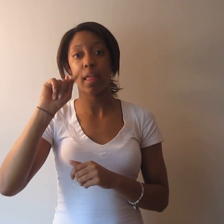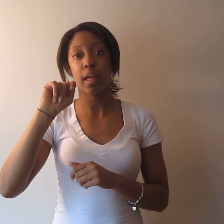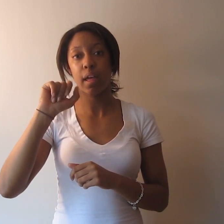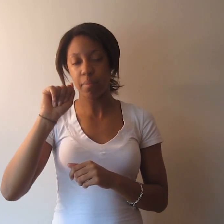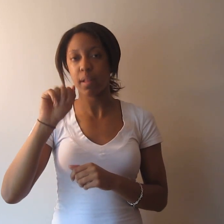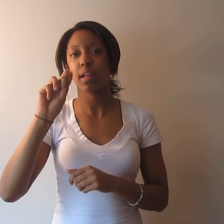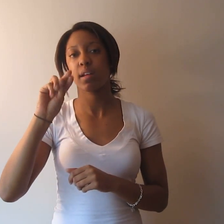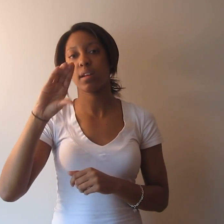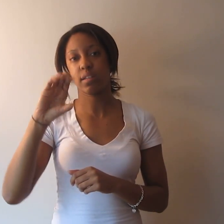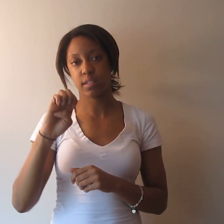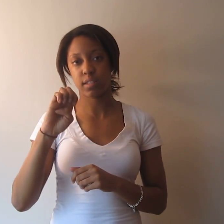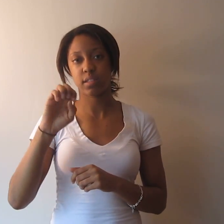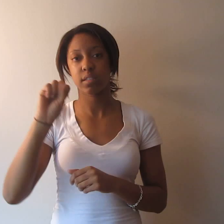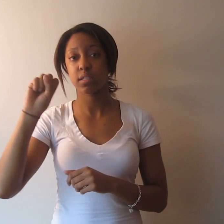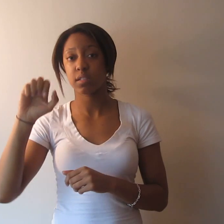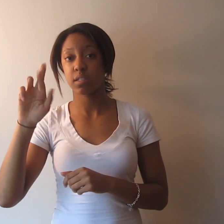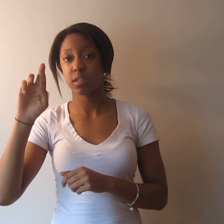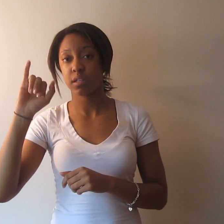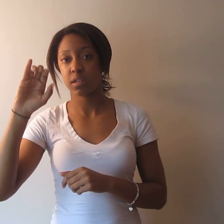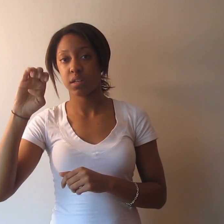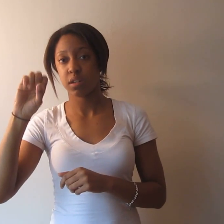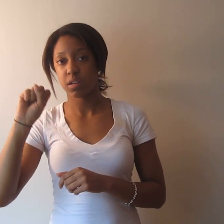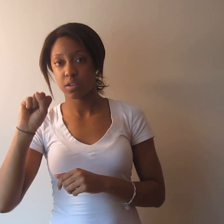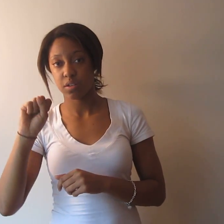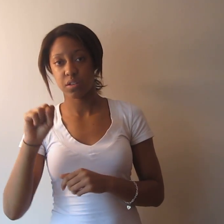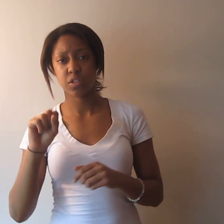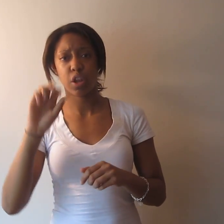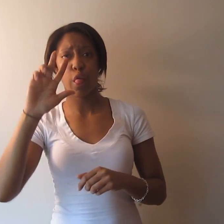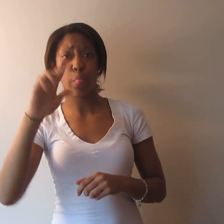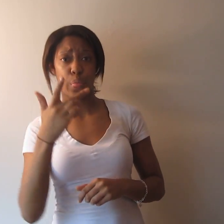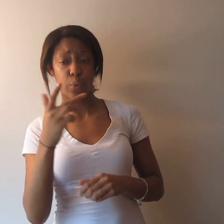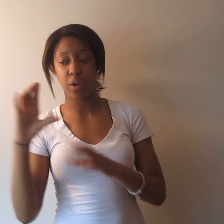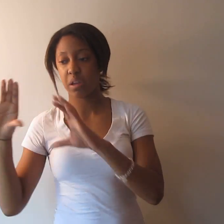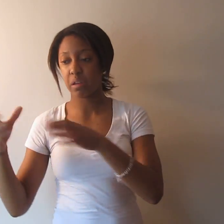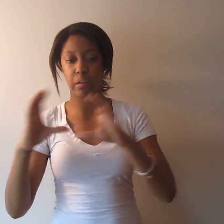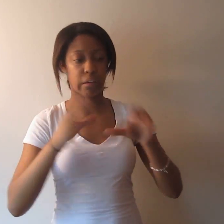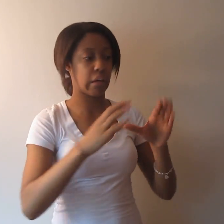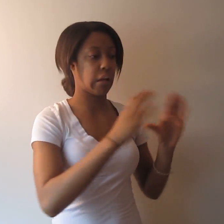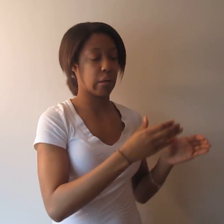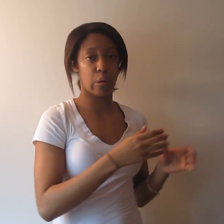Those three categories are listed here. Difficulty communicating face-to-face.